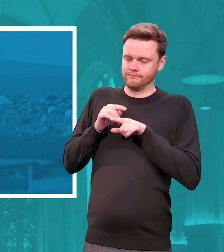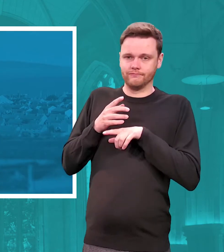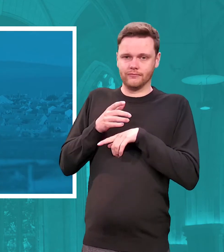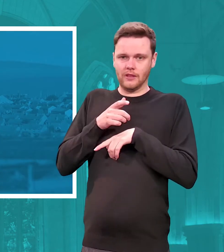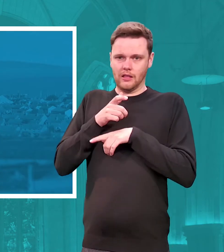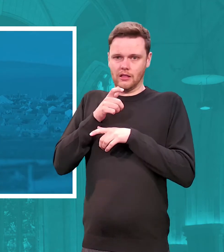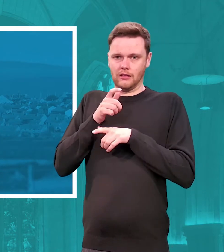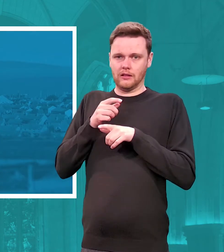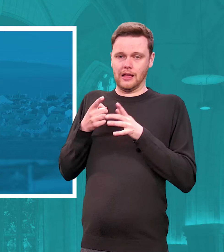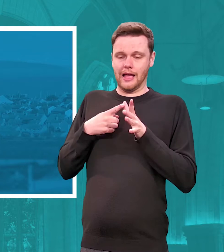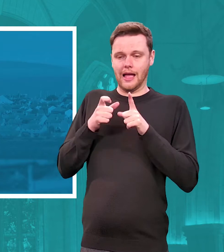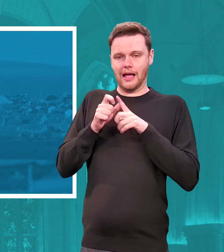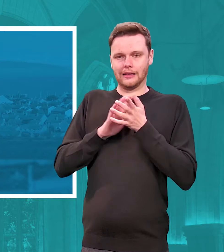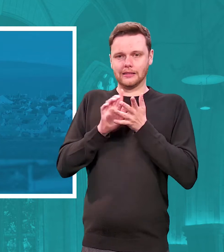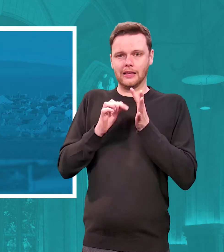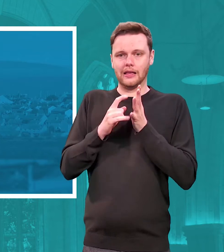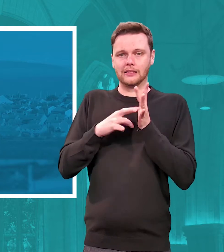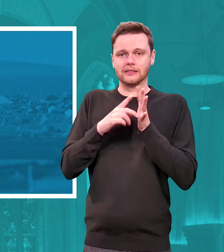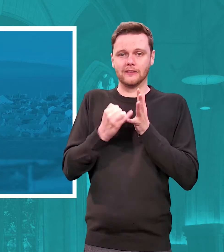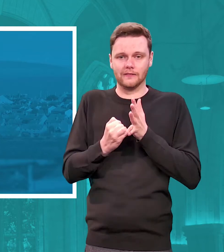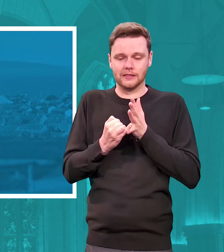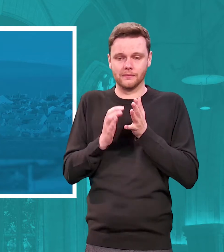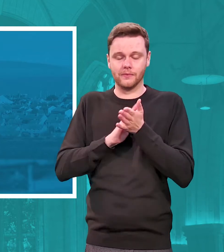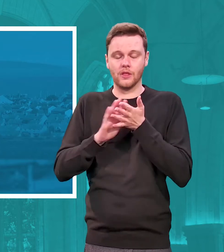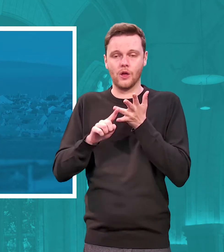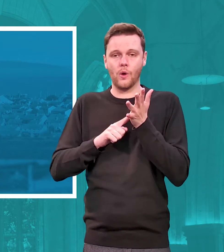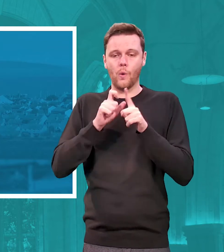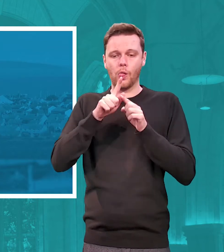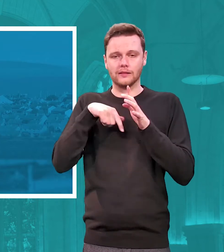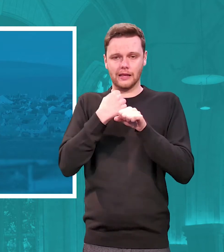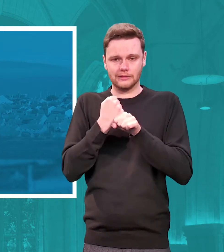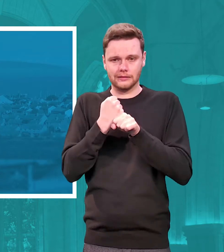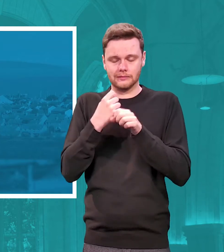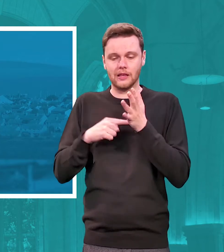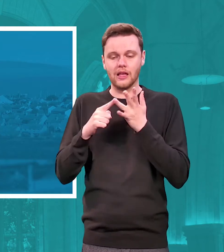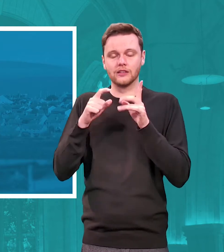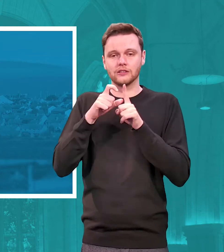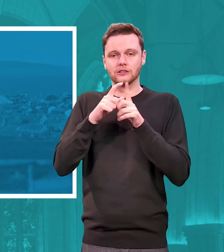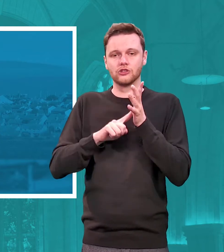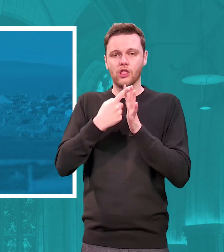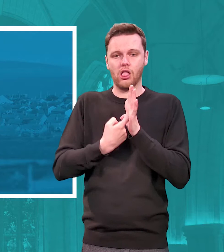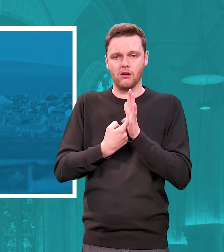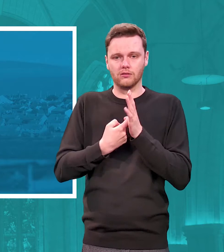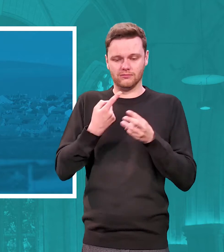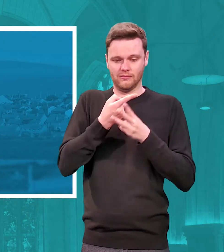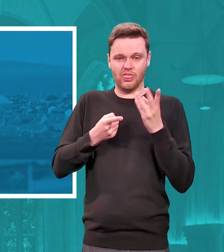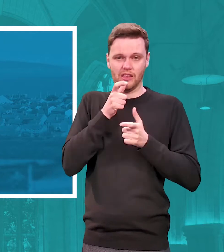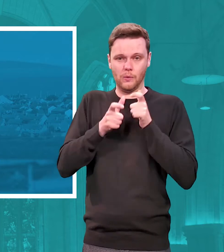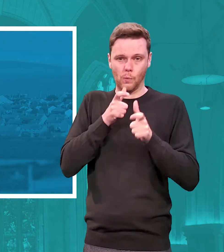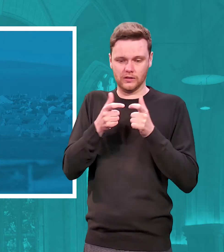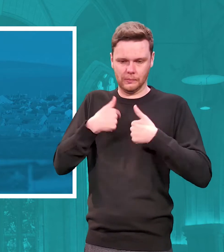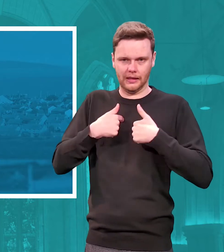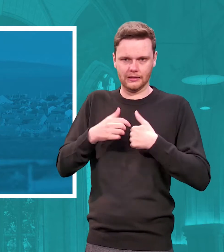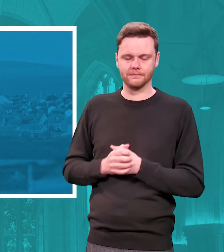toddler my manse in melrose let me give you three words that i think describe where we